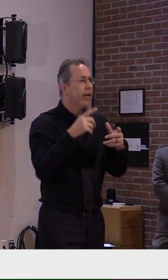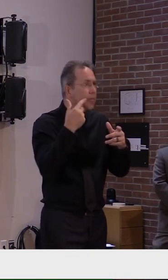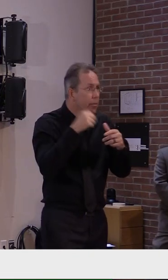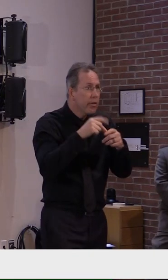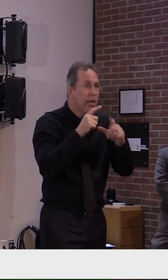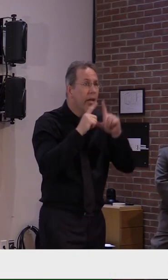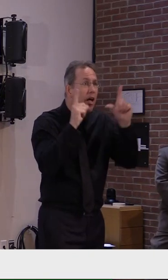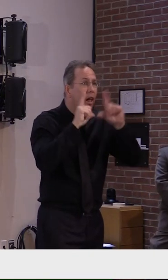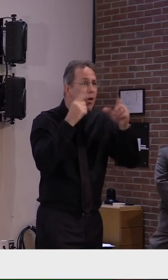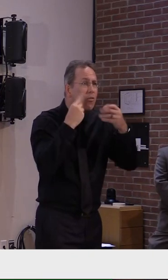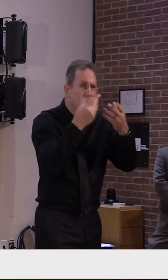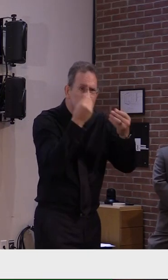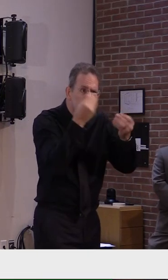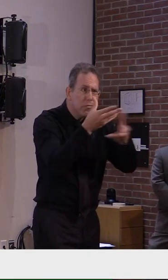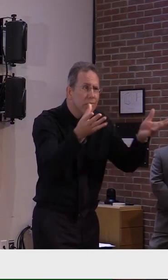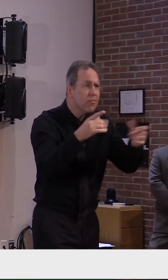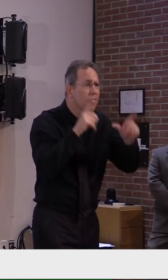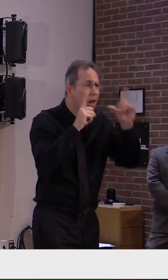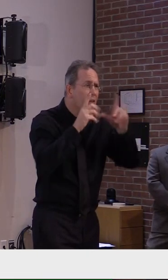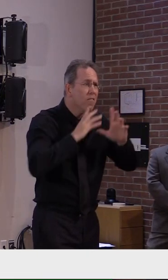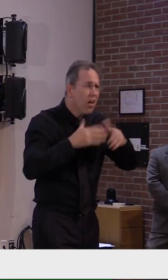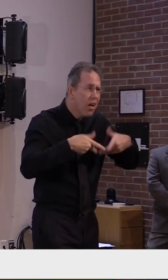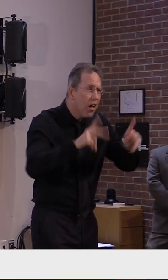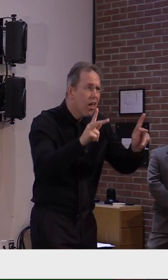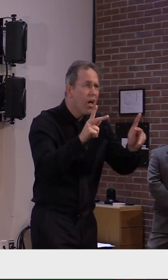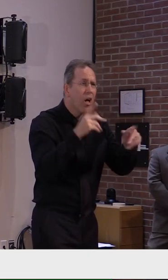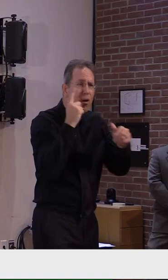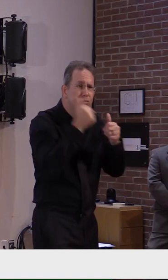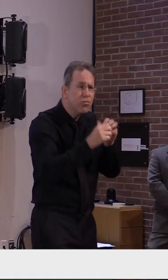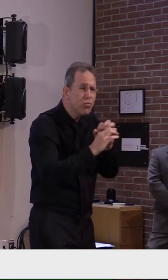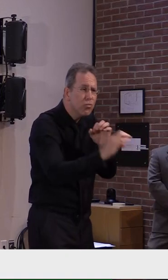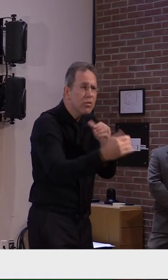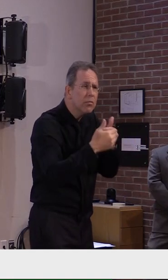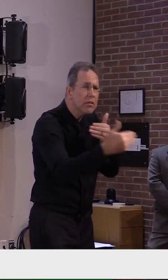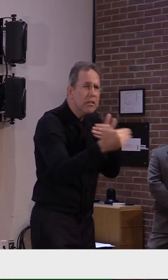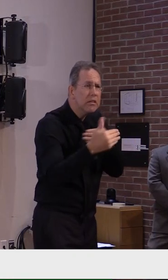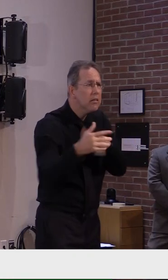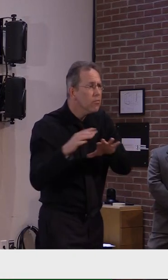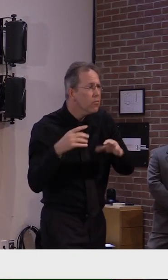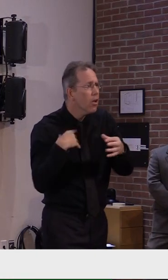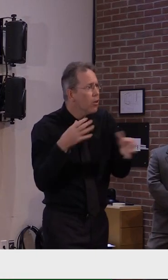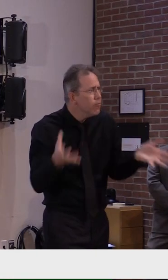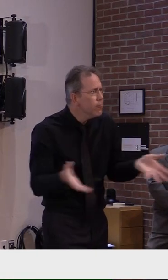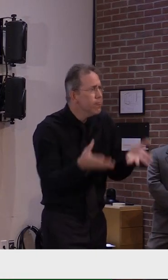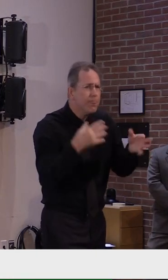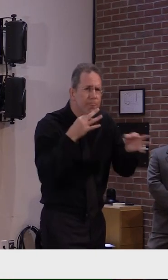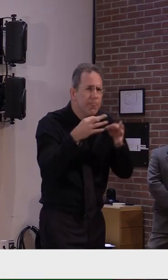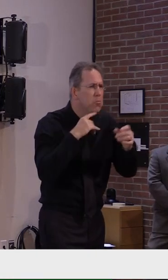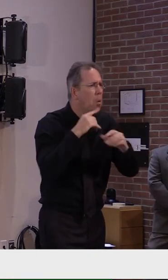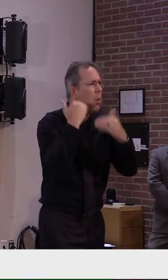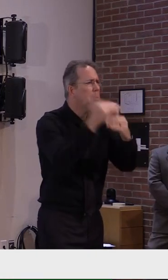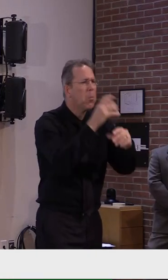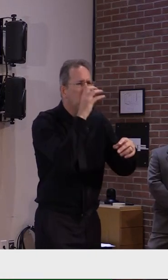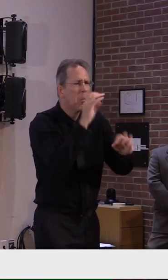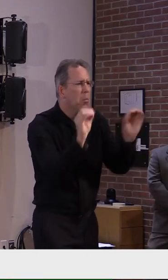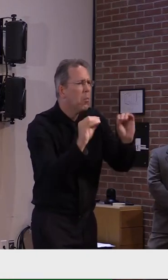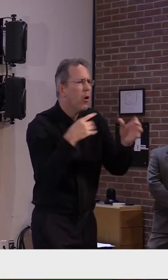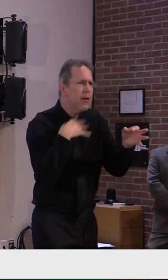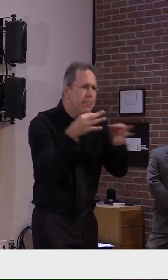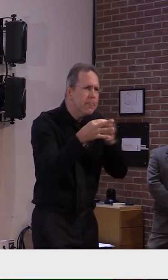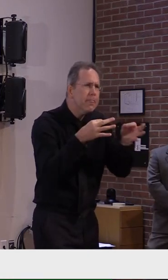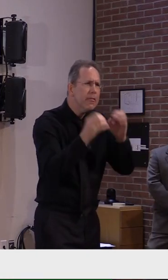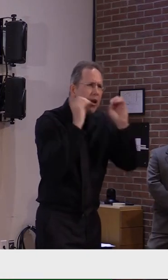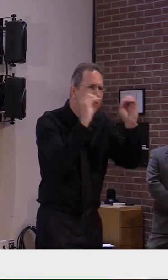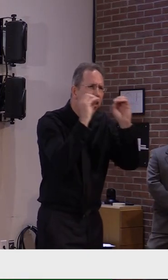to implement those, uh, in their, in their communities, in their cities, if they feel that it's necessary, uh, to prevent the